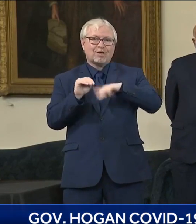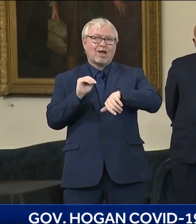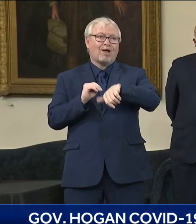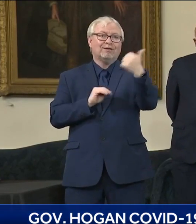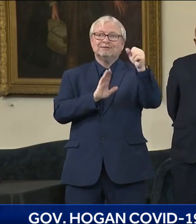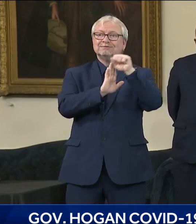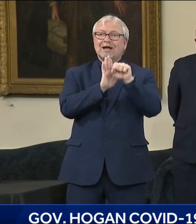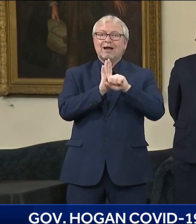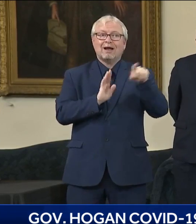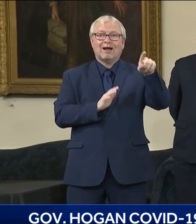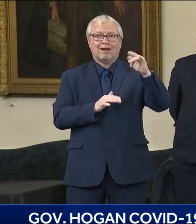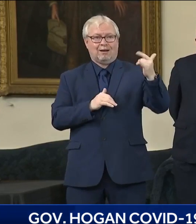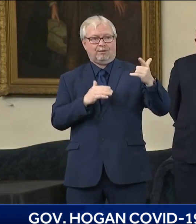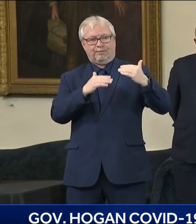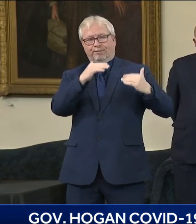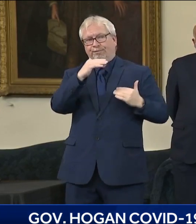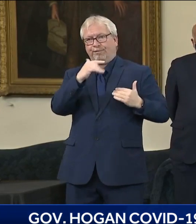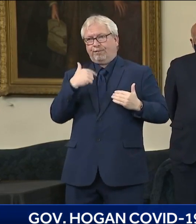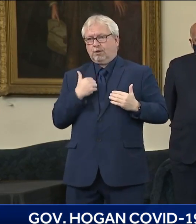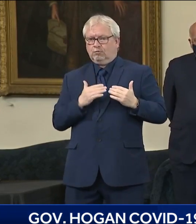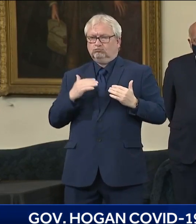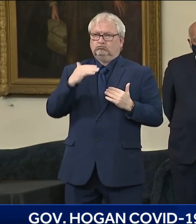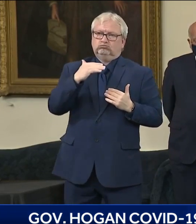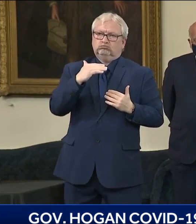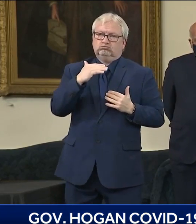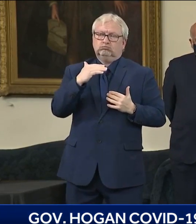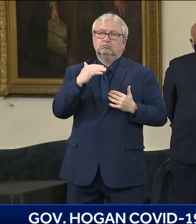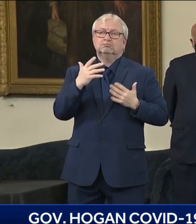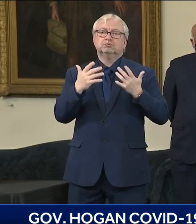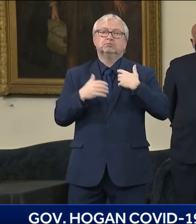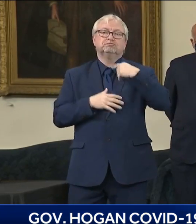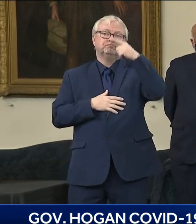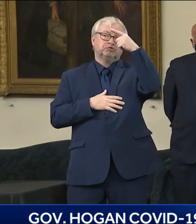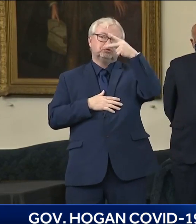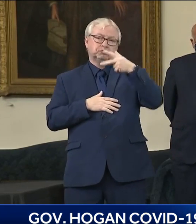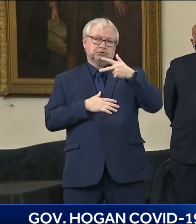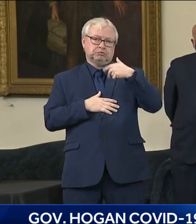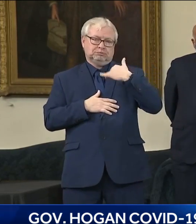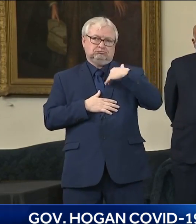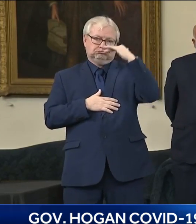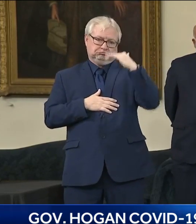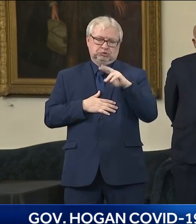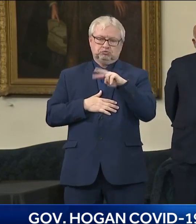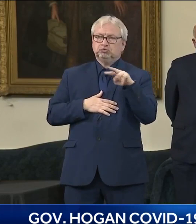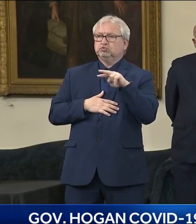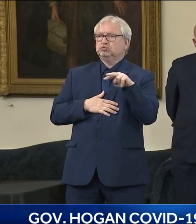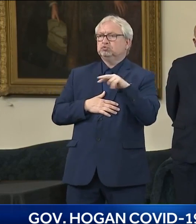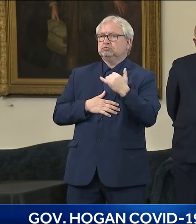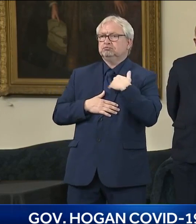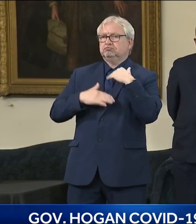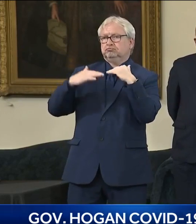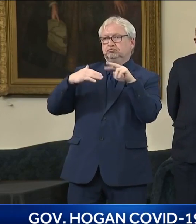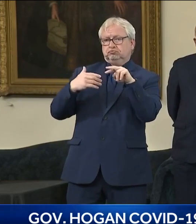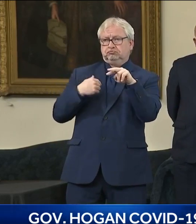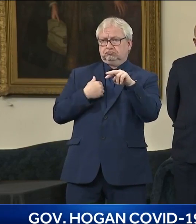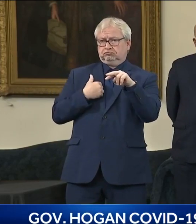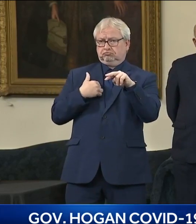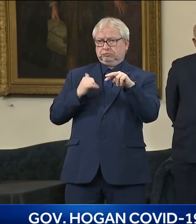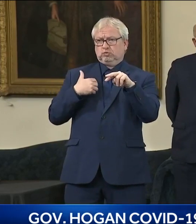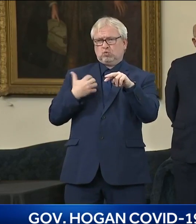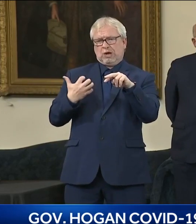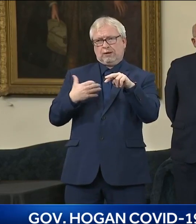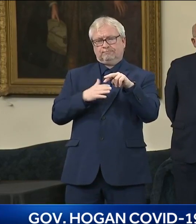You know, we have discussions with the White House and the CDC. One thing I think that is causing a problem. We couldn't figure out how we had done 99